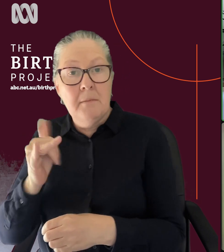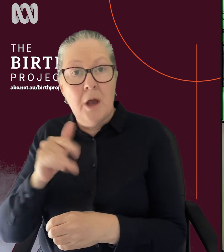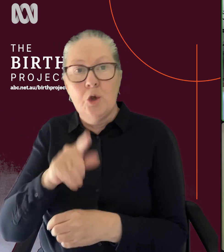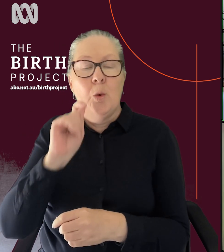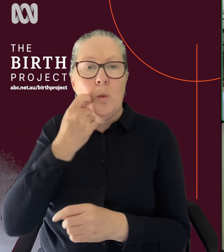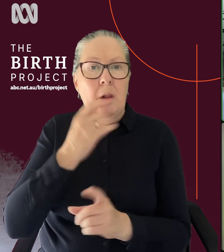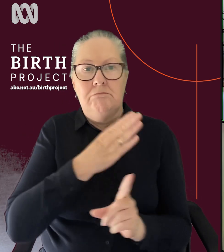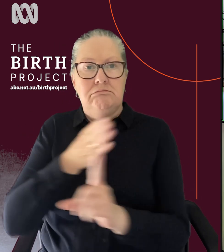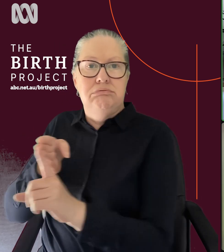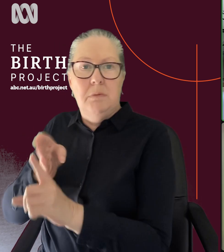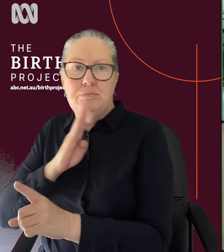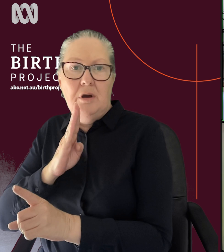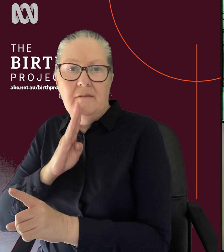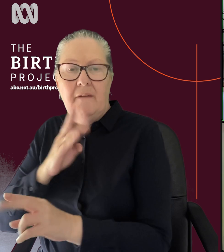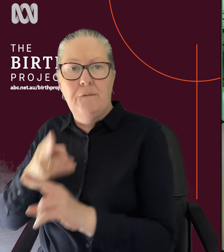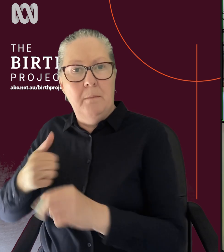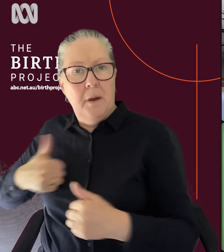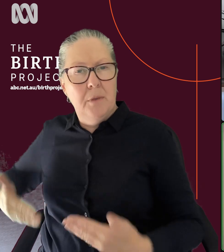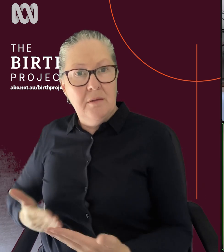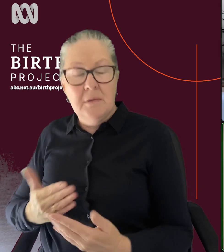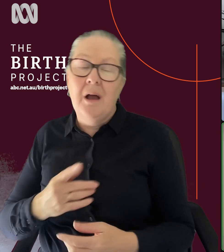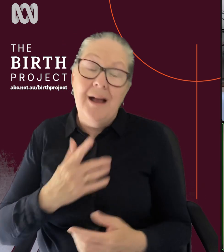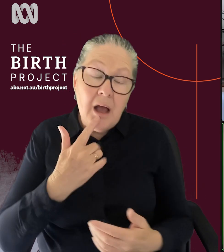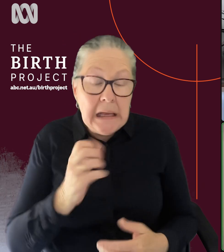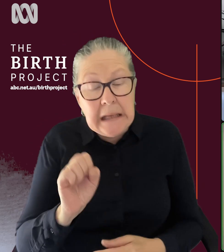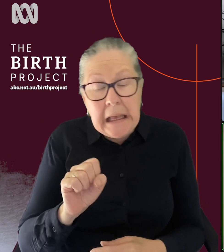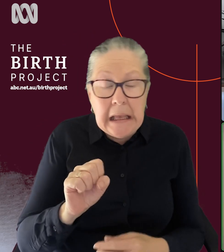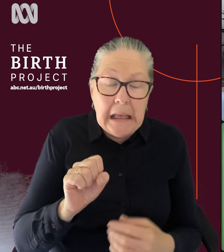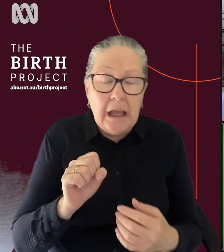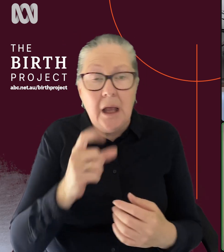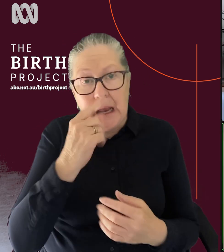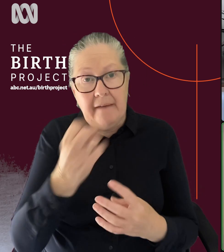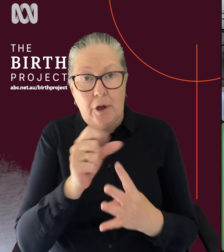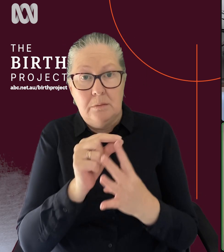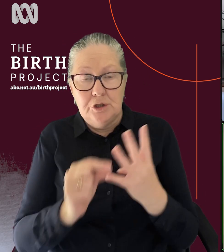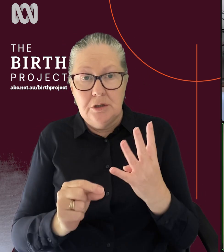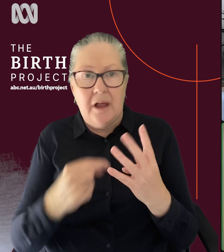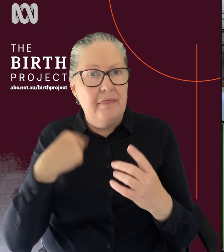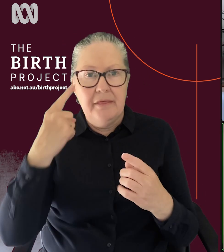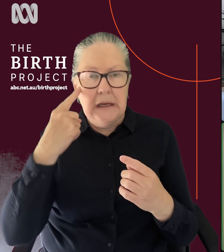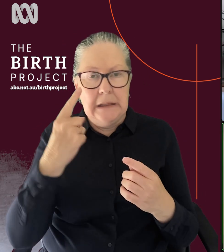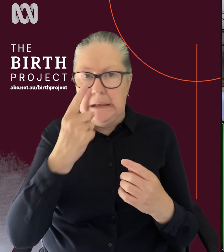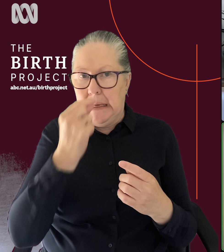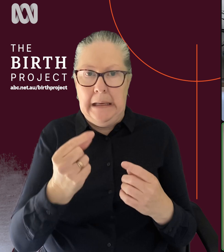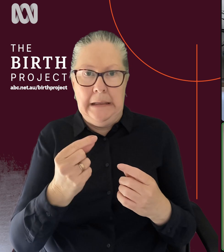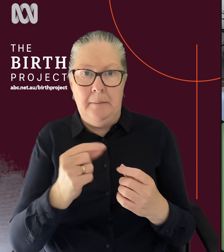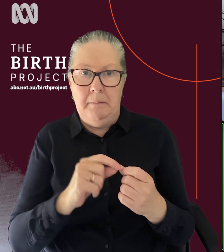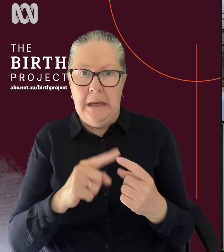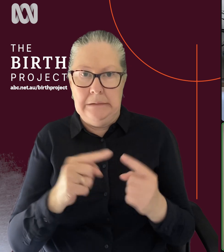privately for your birth. Yeah, you can sometimes have more options. I think across the board, it's pretty contentious and I don't want to lose friends in the